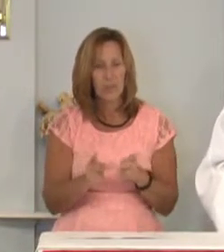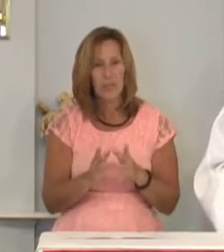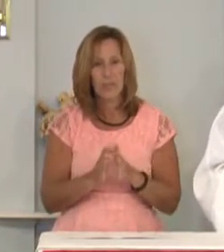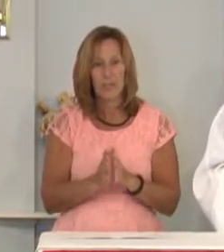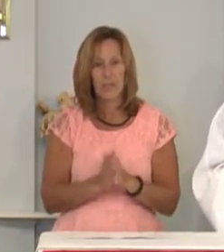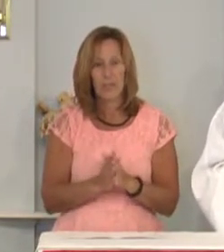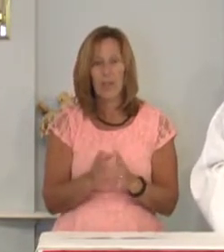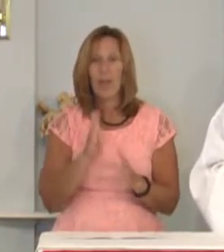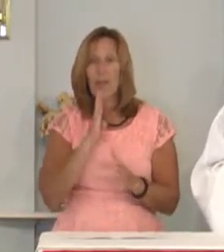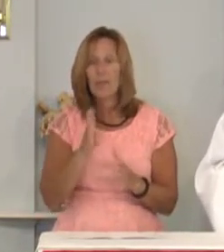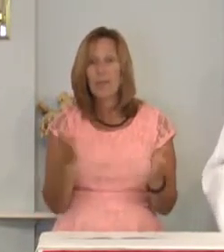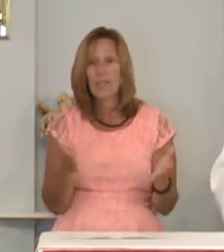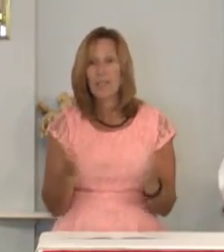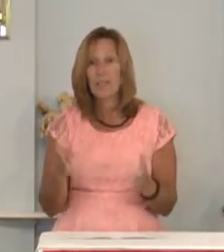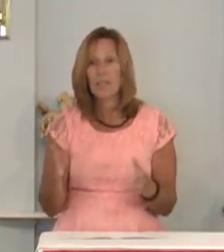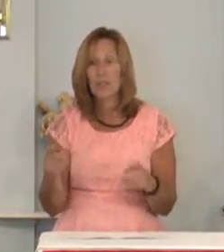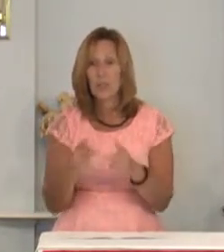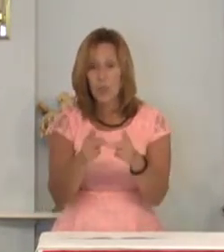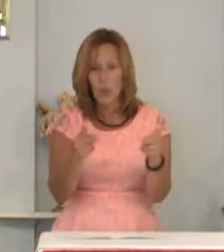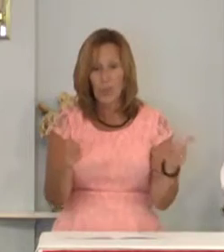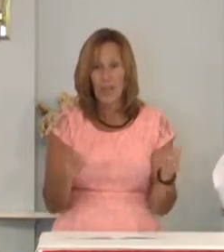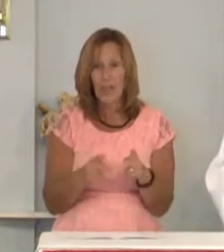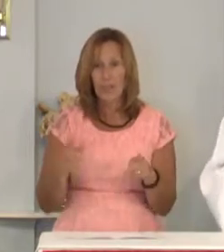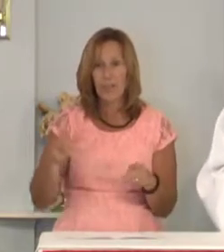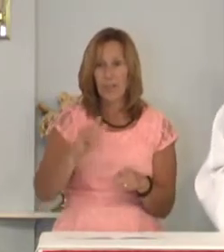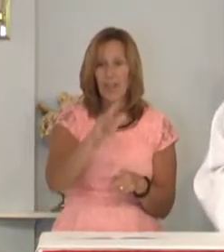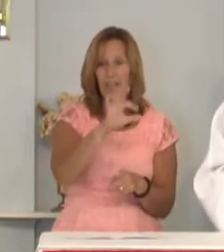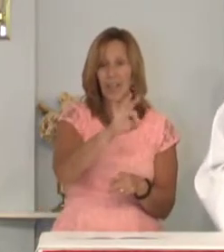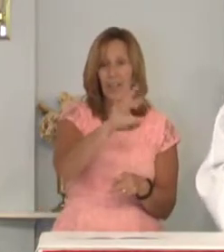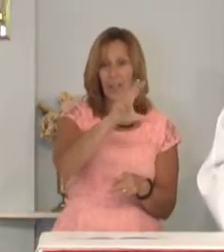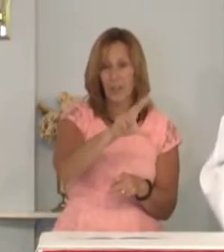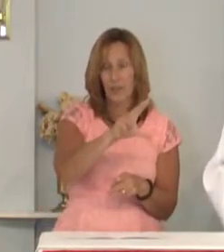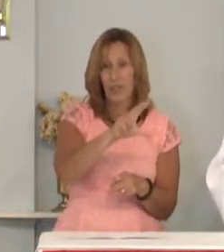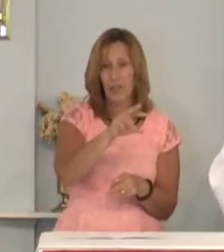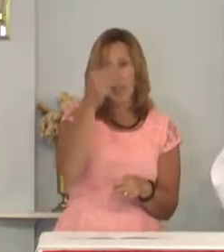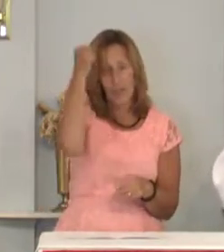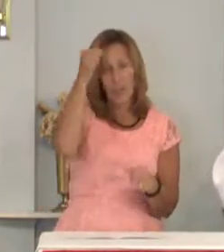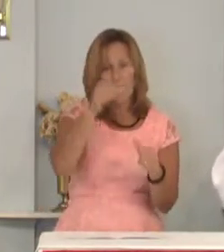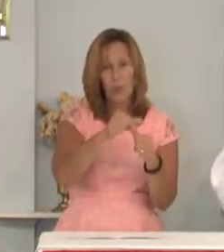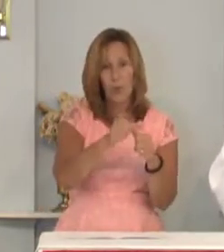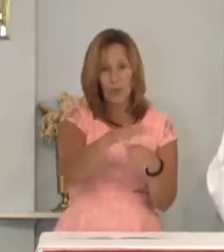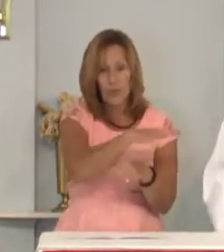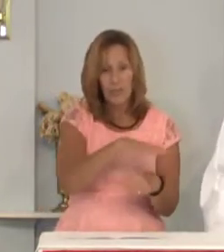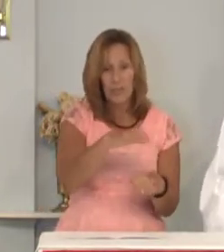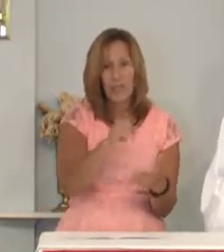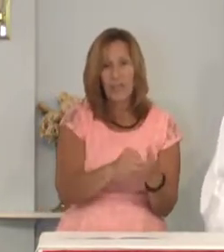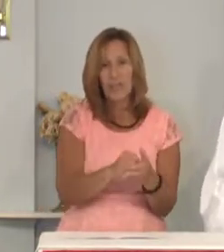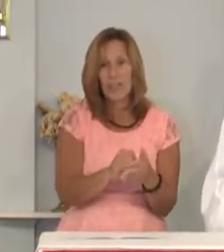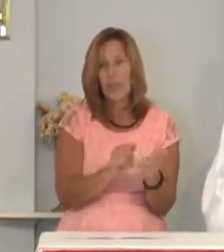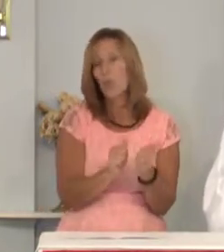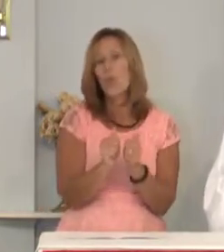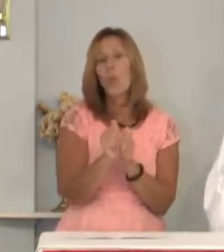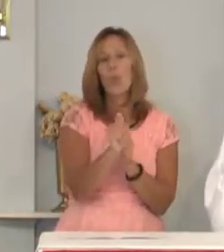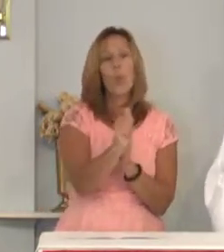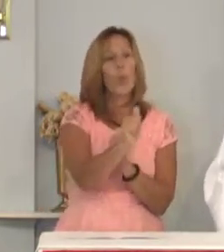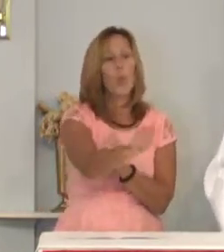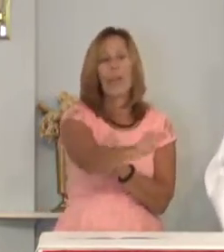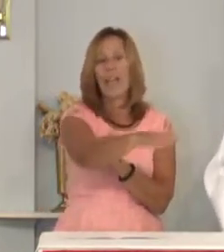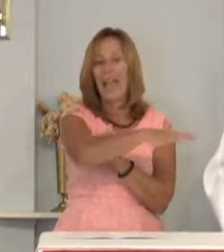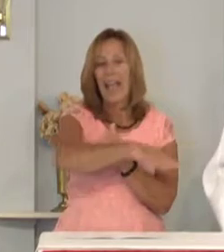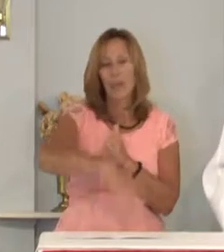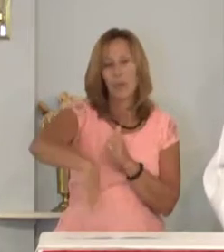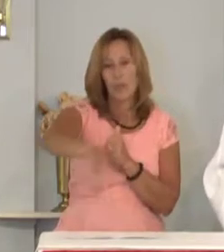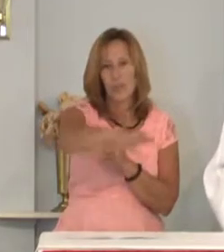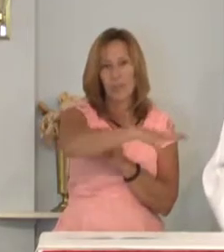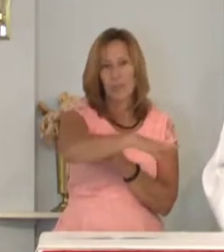I've been to the Flight 93 memorial out in Somerset. It is way, way out